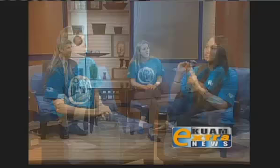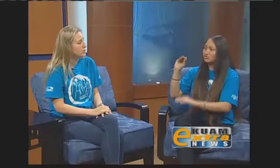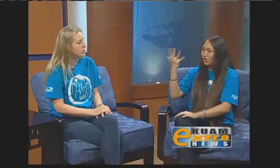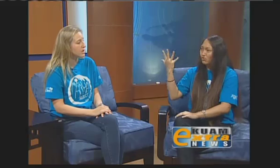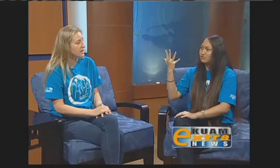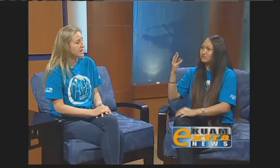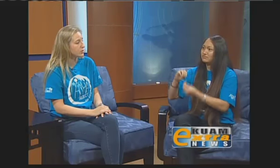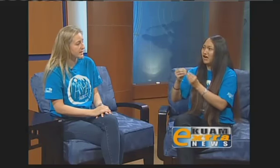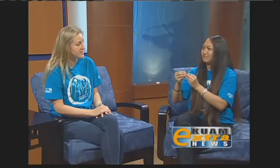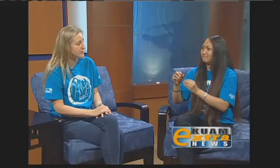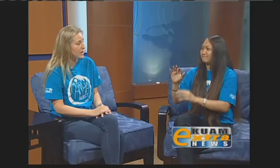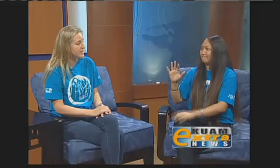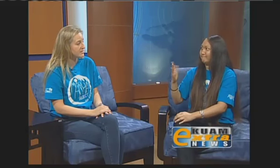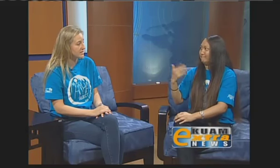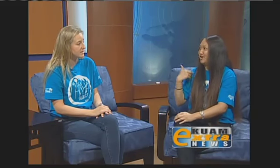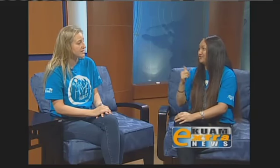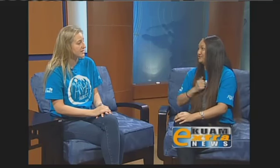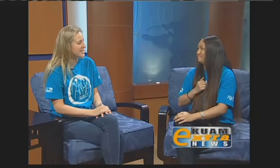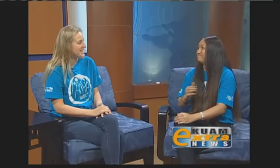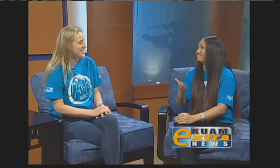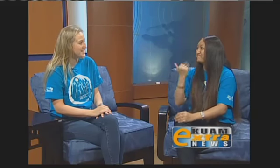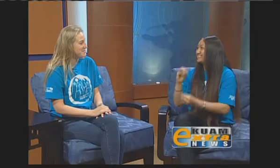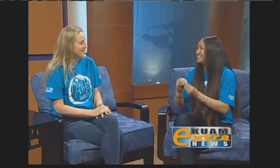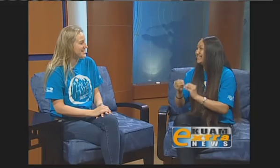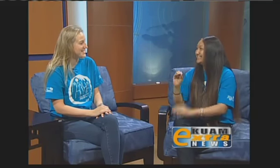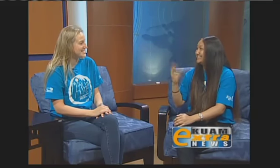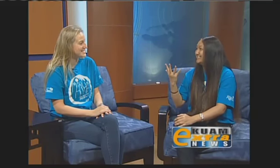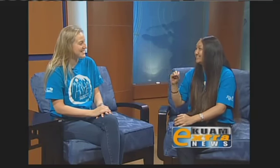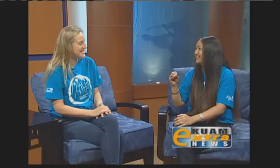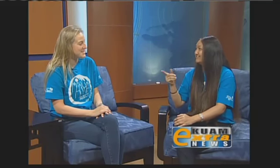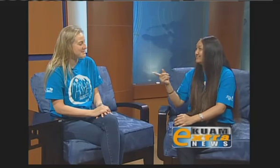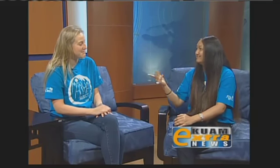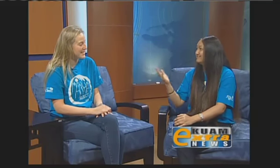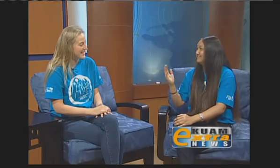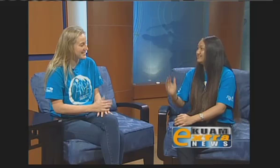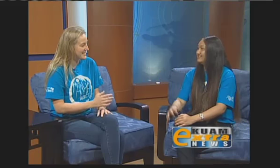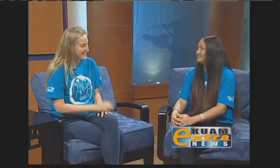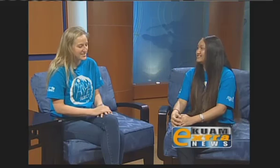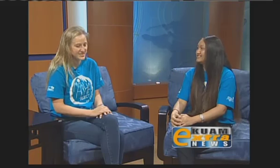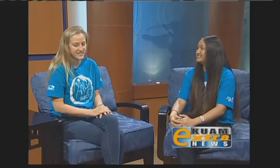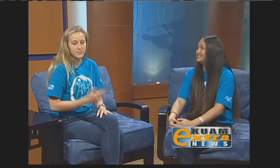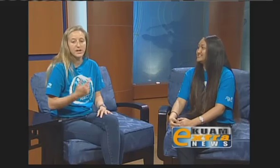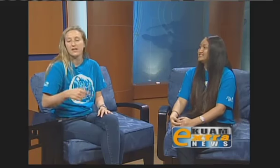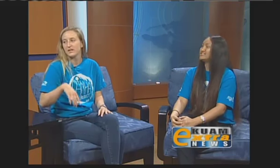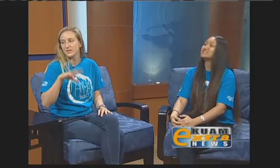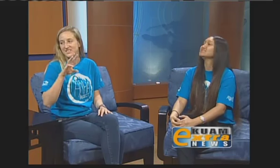You can contact Oasis Empowerment Center. The number is, Heather, can you take the number? The number is